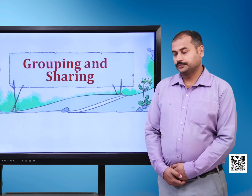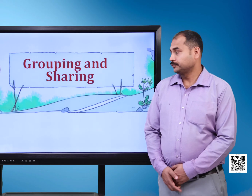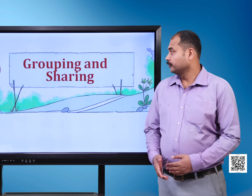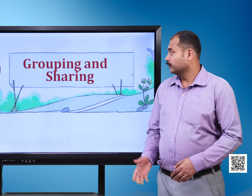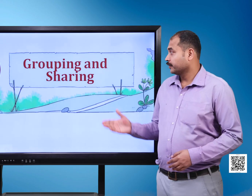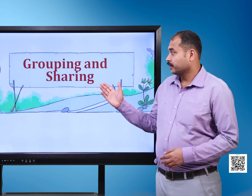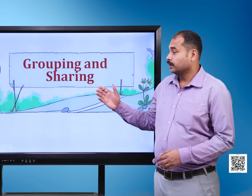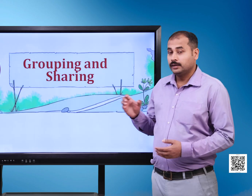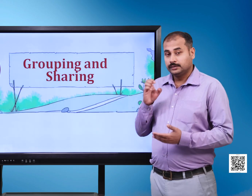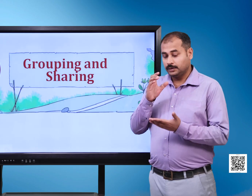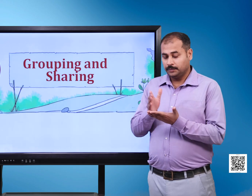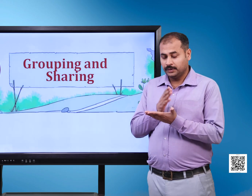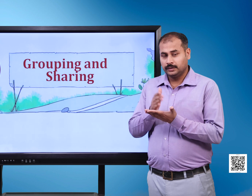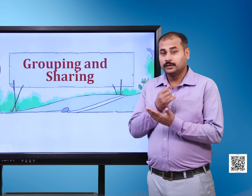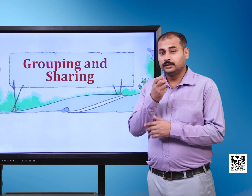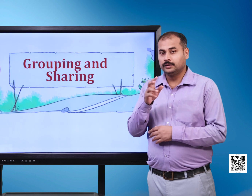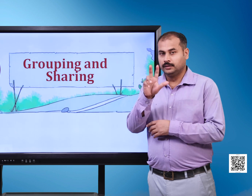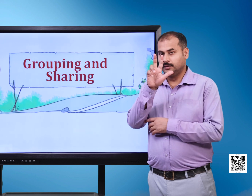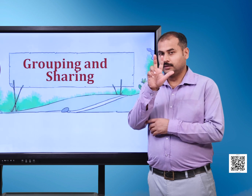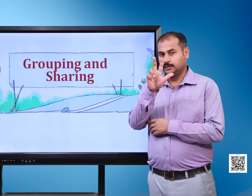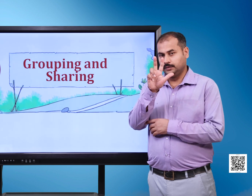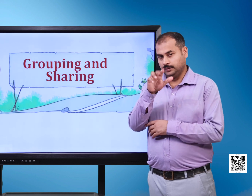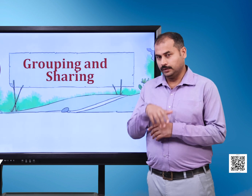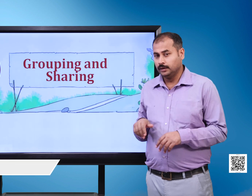Chapter 8 Grouping and Sharing